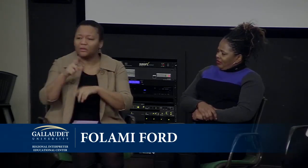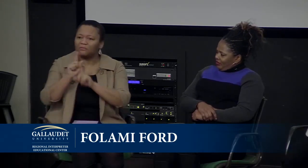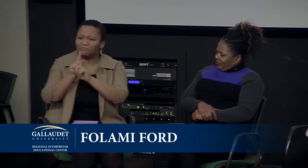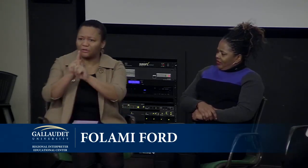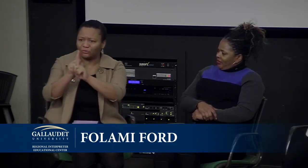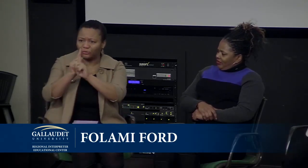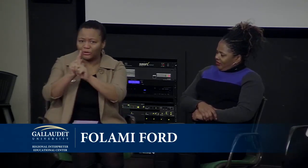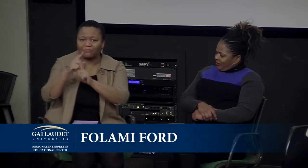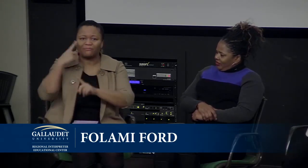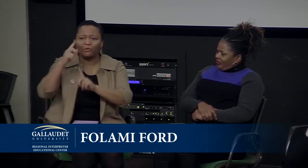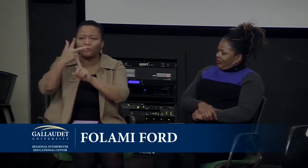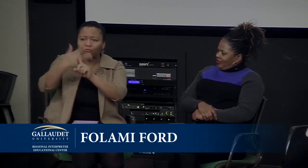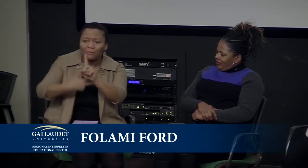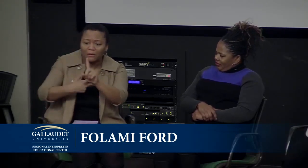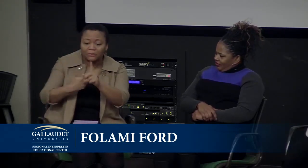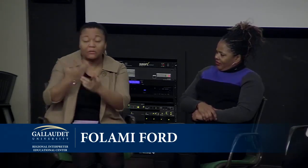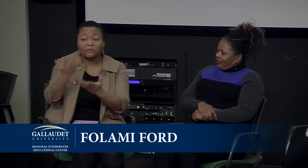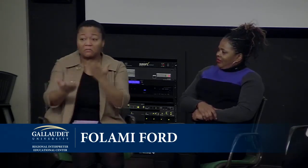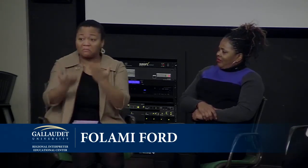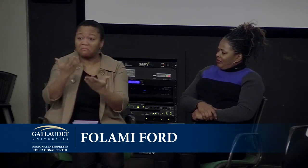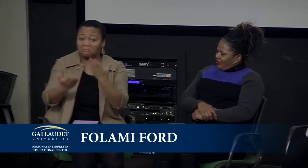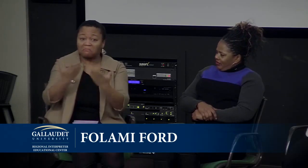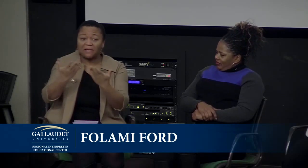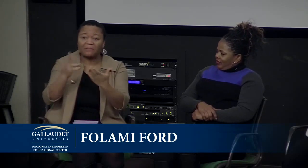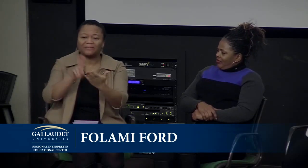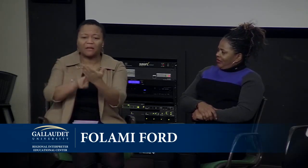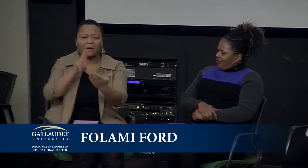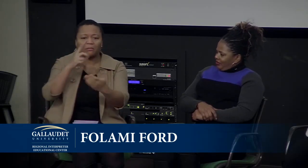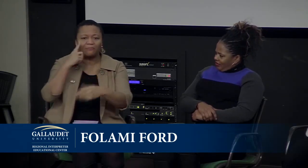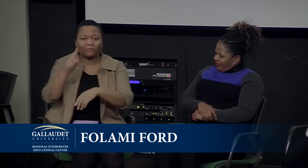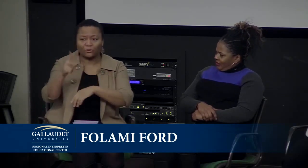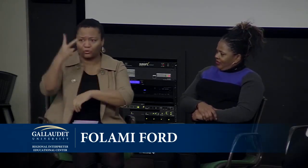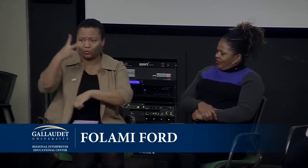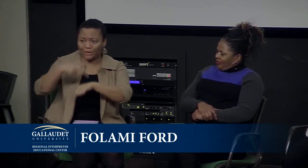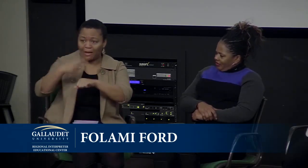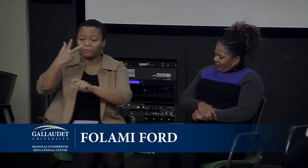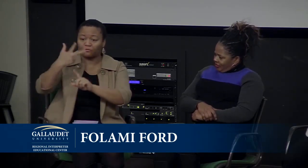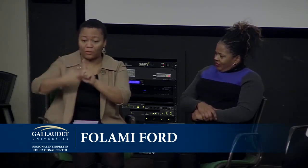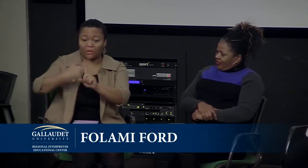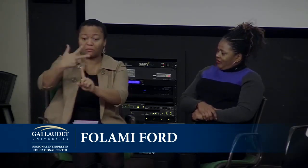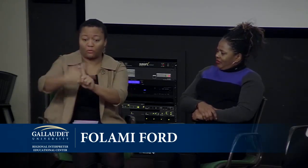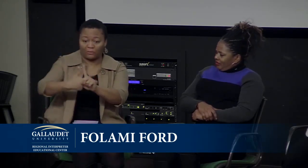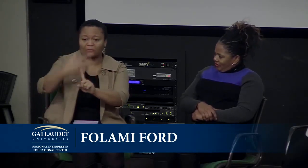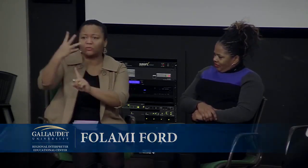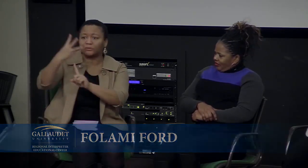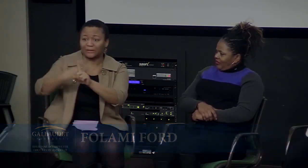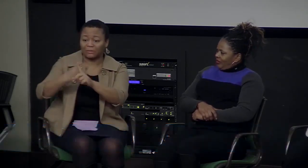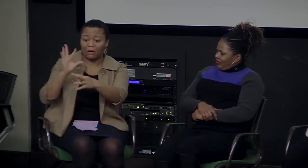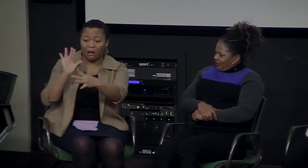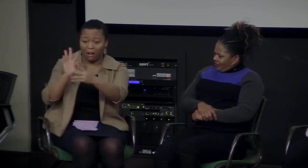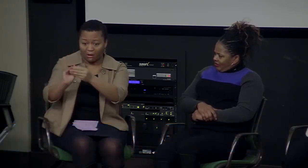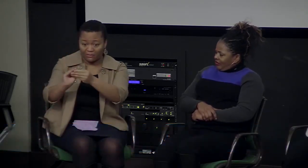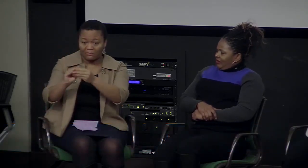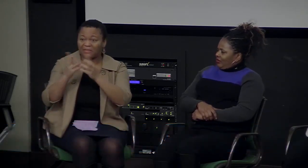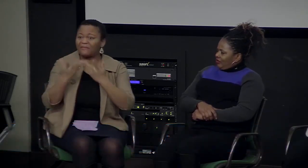training programs, as many of us had. And we were involved in the program for three months. And you could sign up for it for